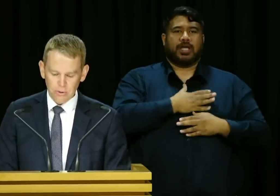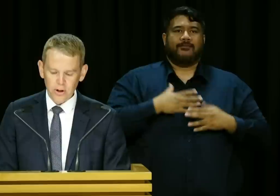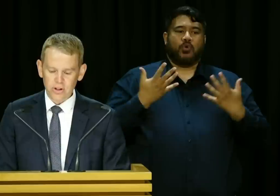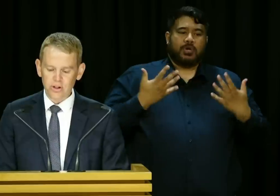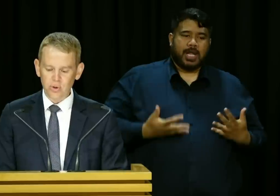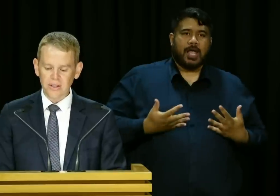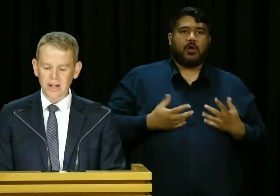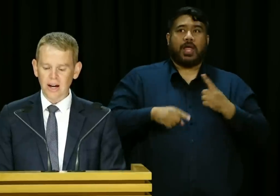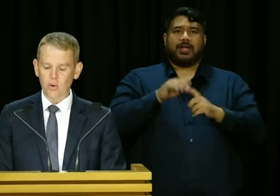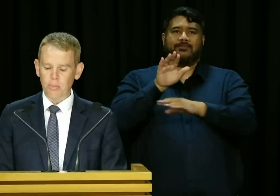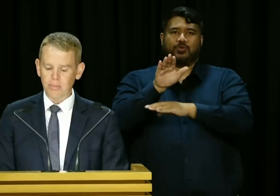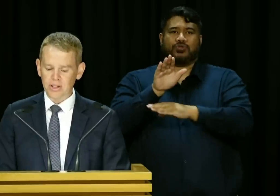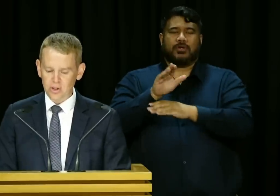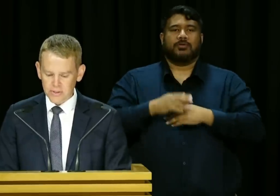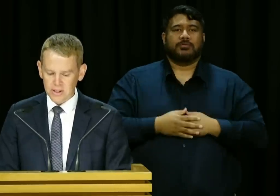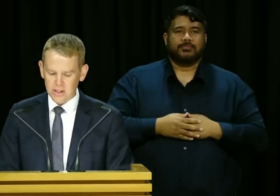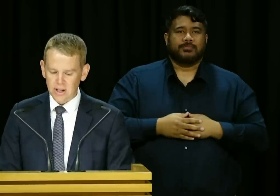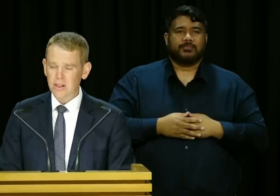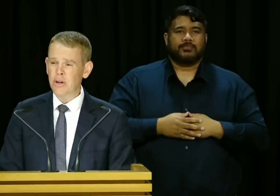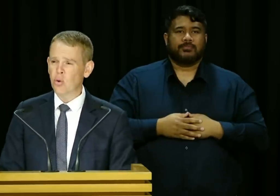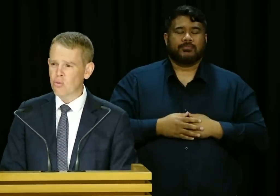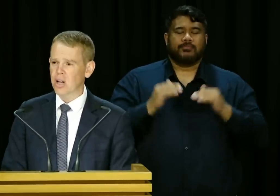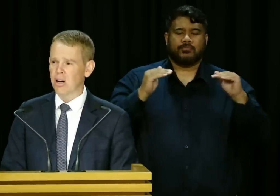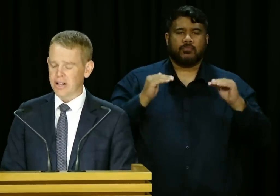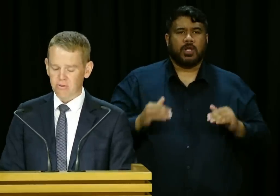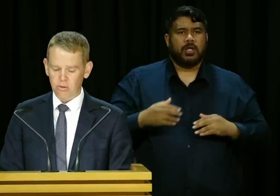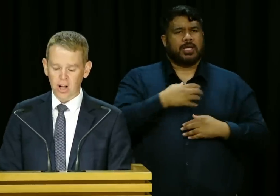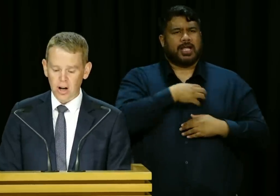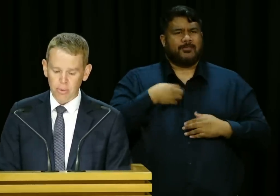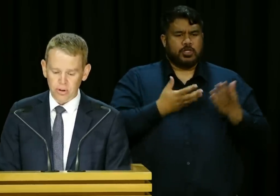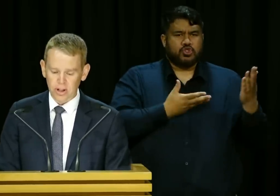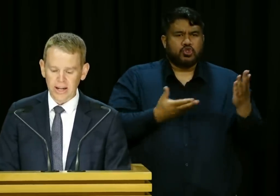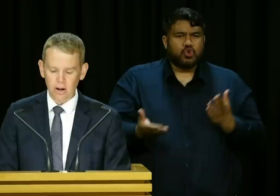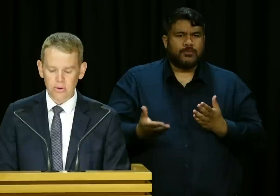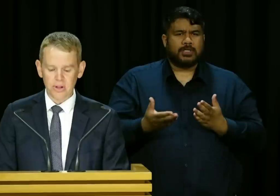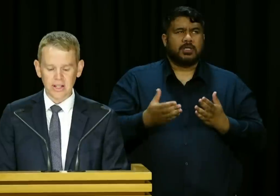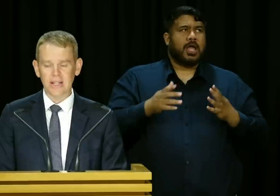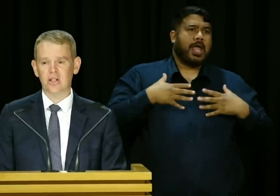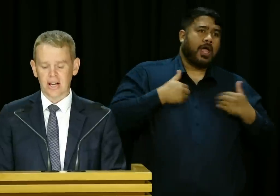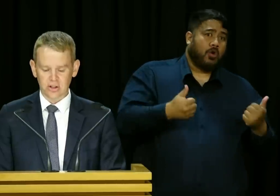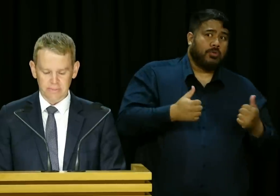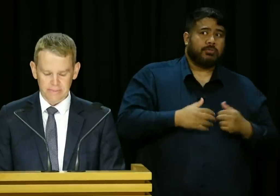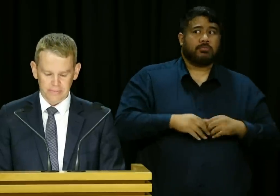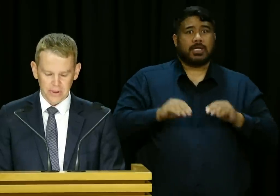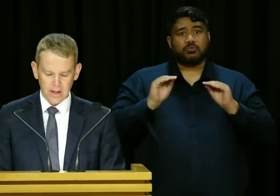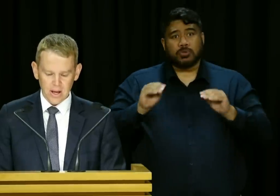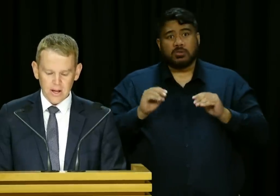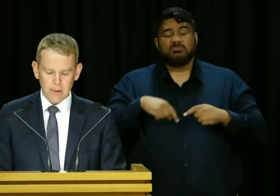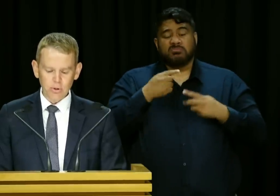We'll focus on strengthening our core public services that we all rely upon, like health and education.